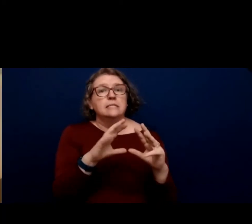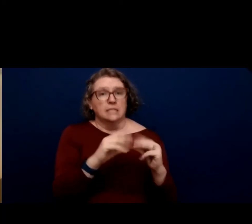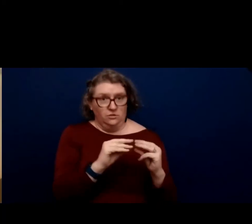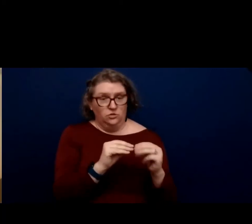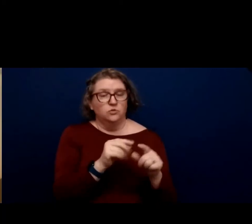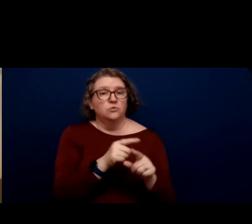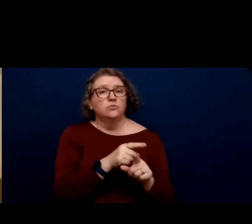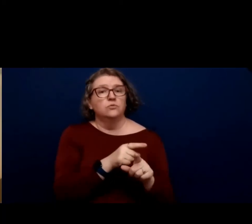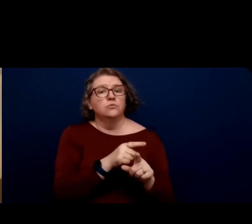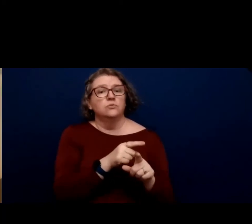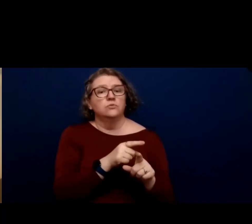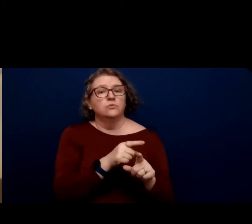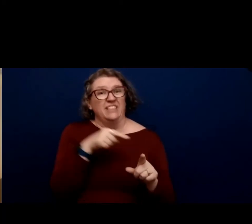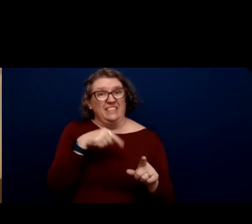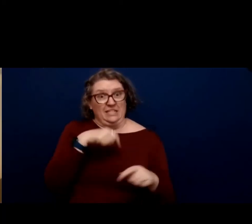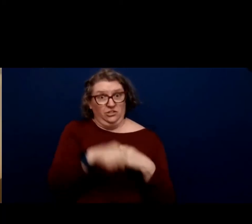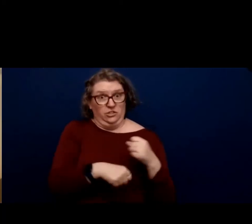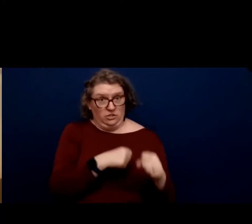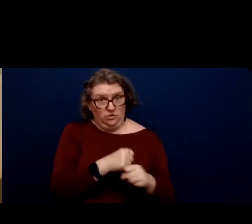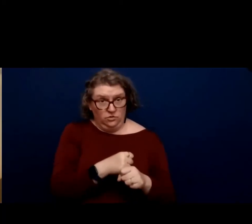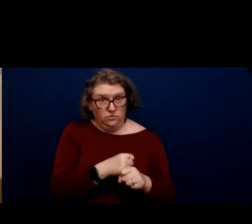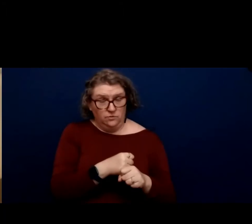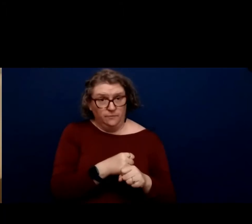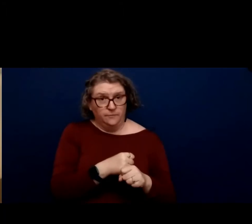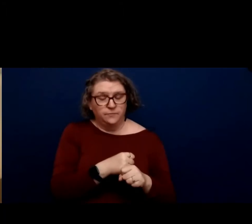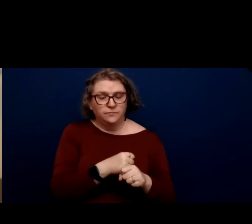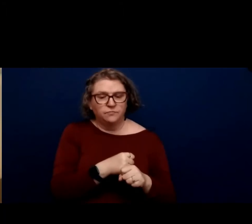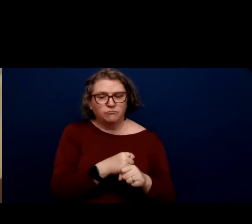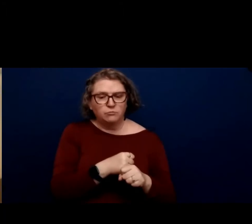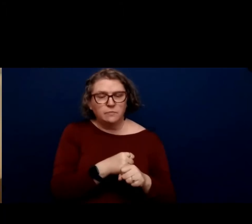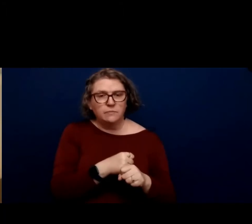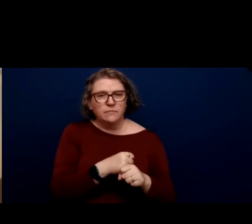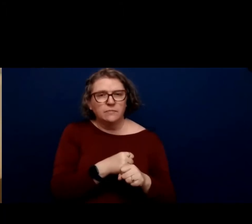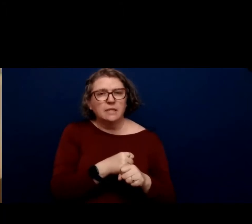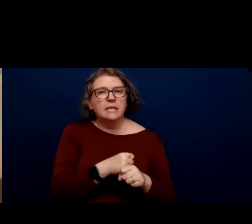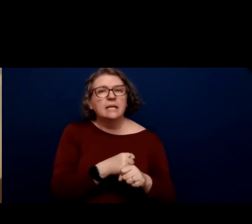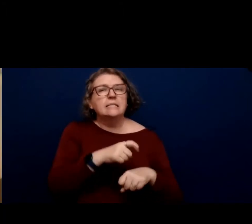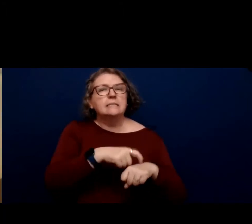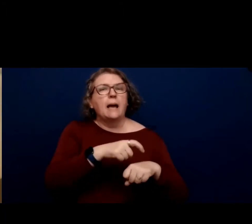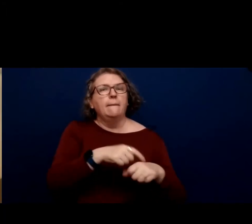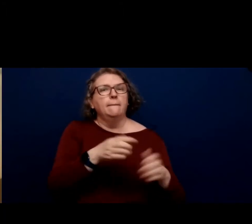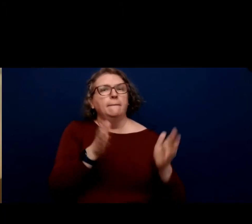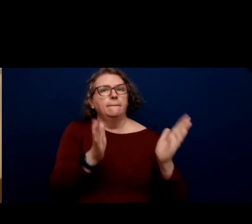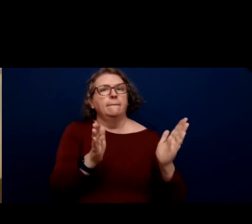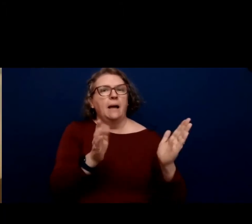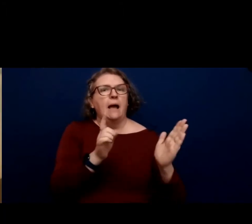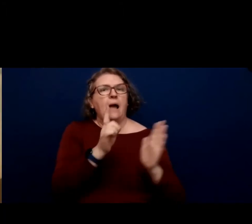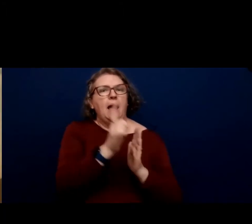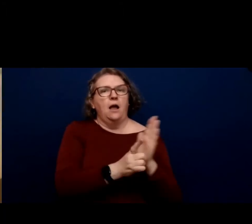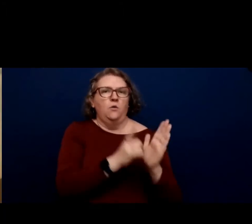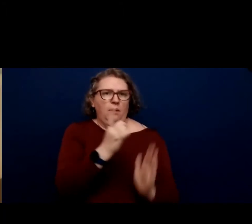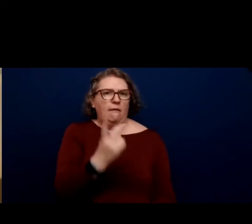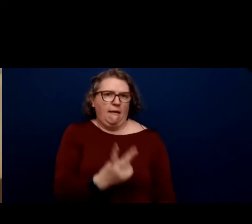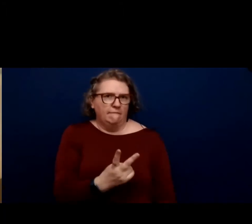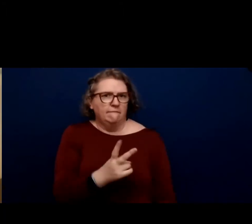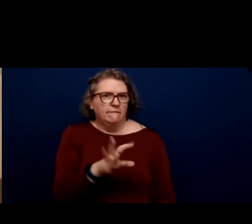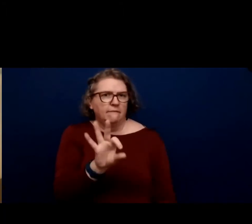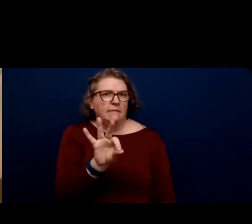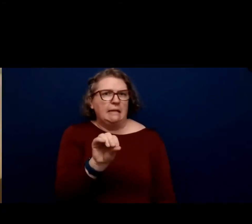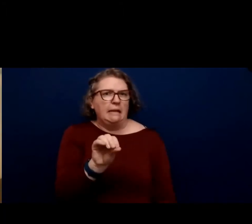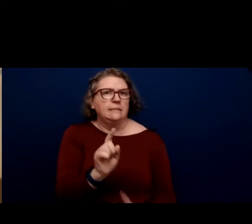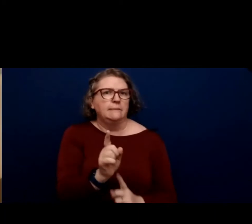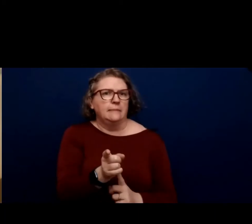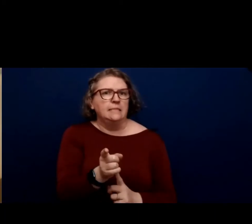those this year are an hour and a half, as they typically are in a place-based meeting.